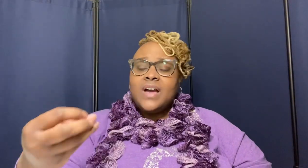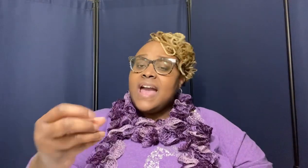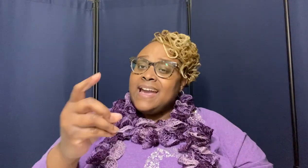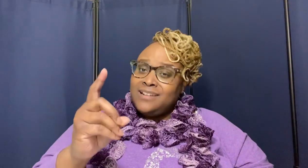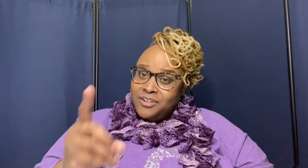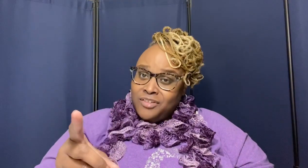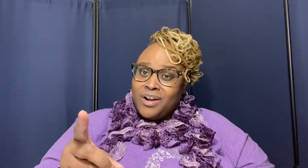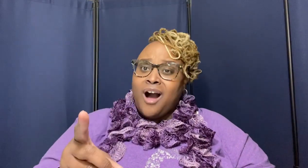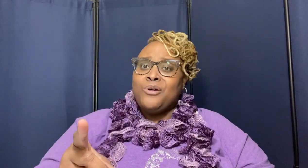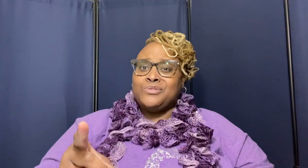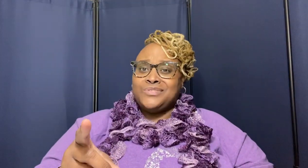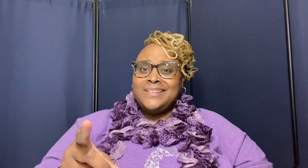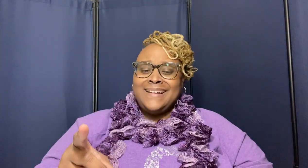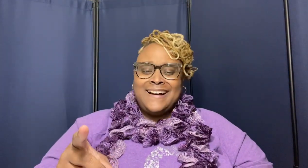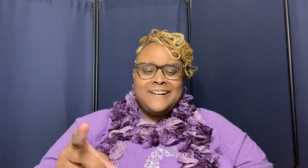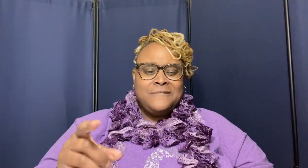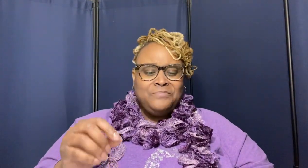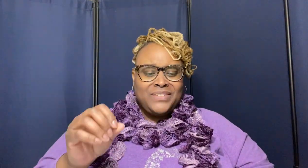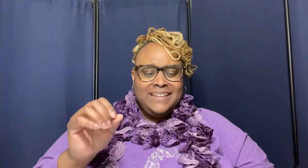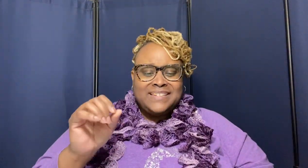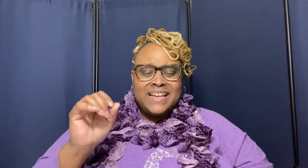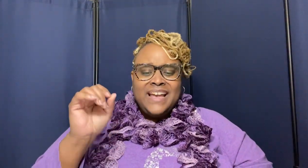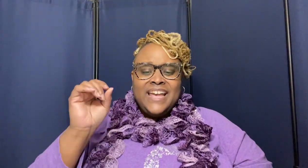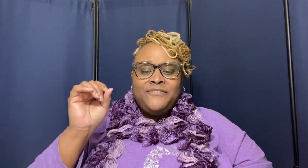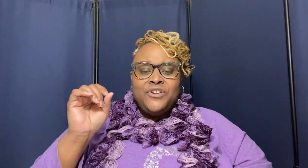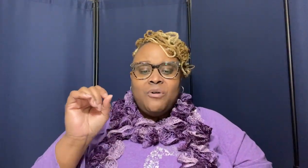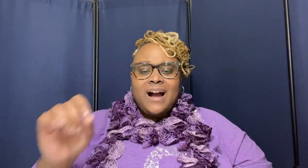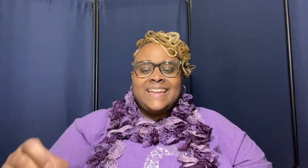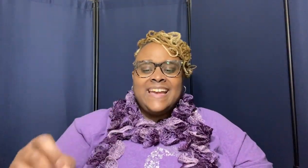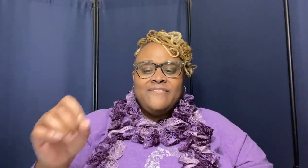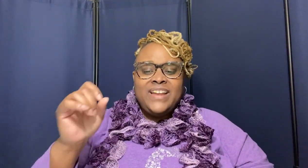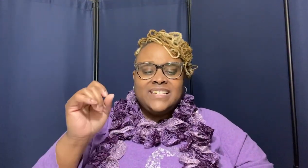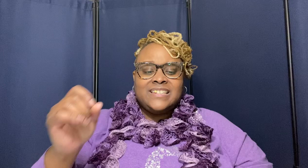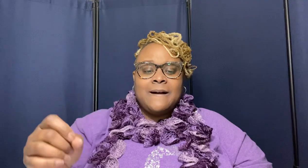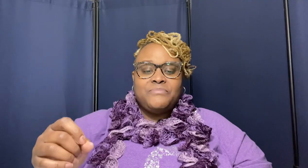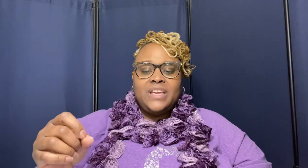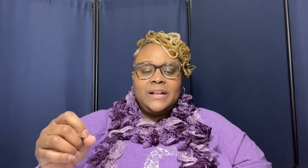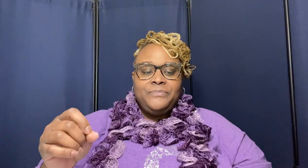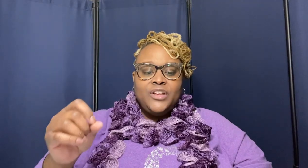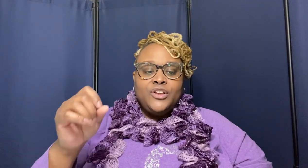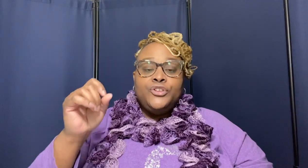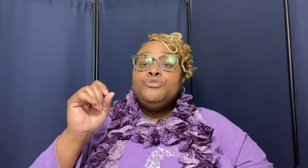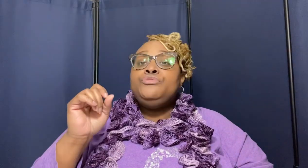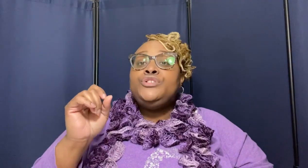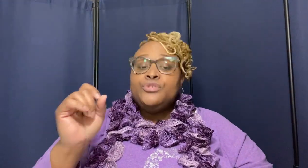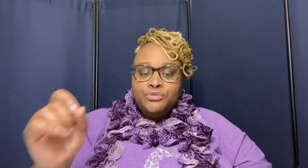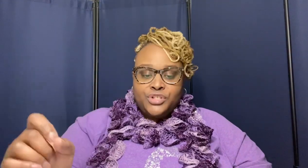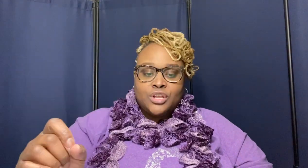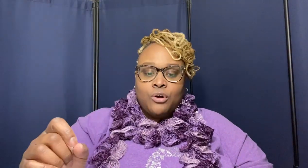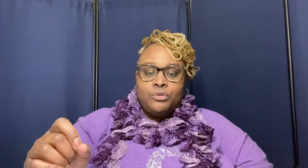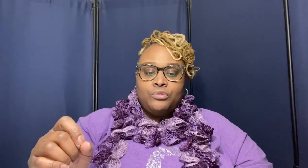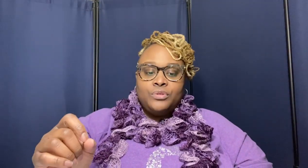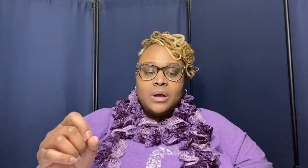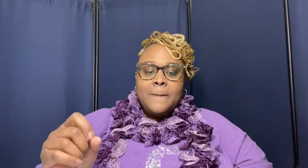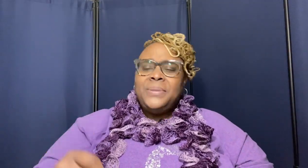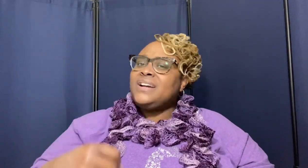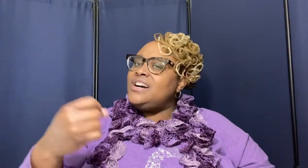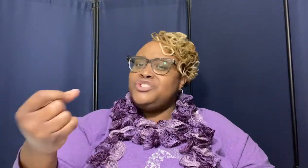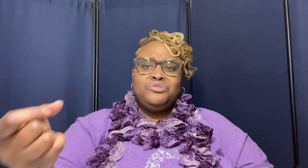and love costs huh listen if you are giving something you do so because you